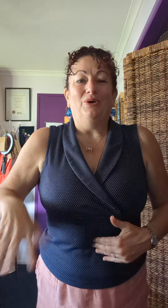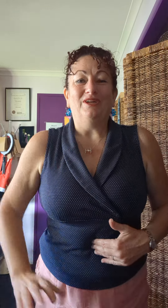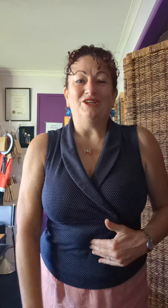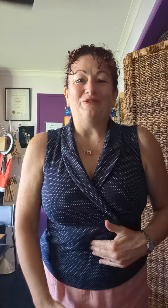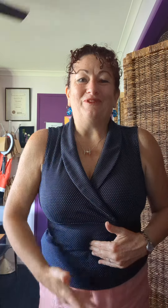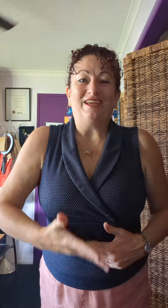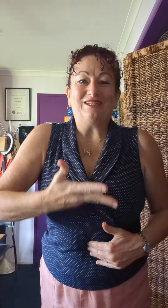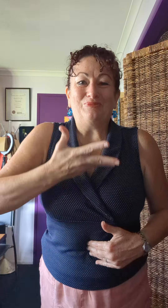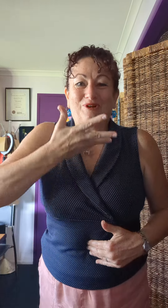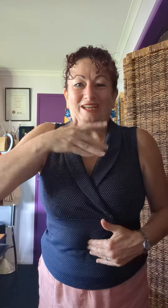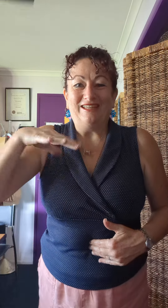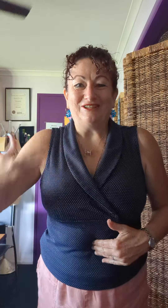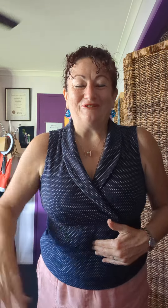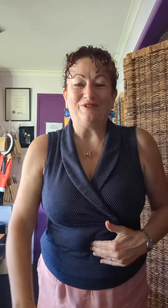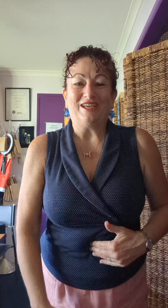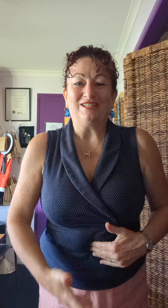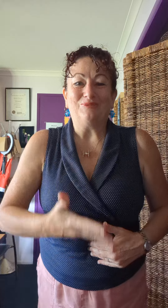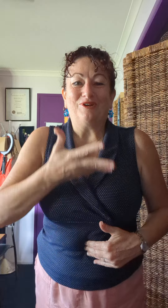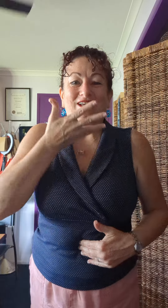Don't forget to breathe. Don't forget to breathe.